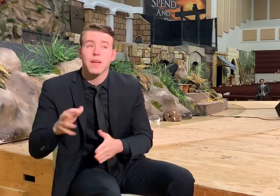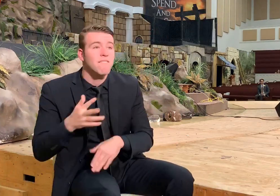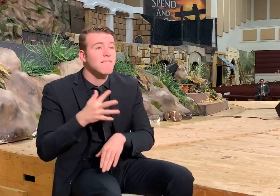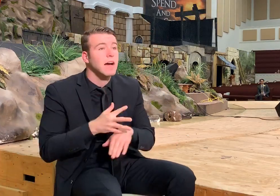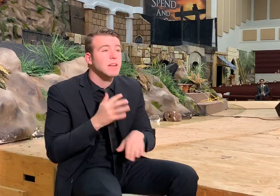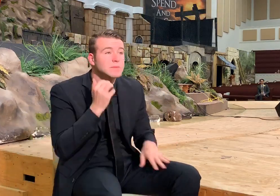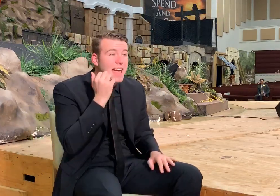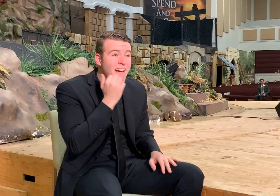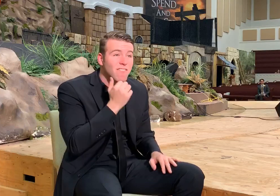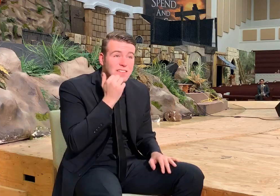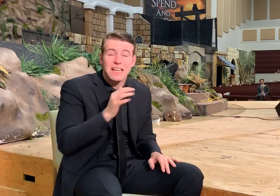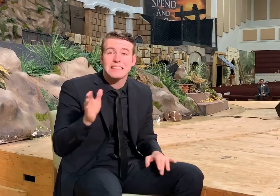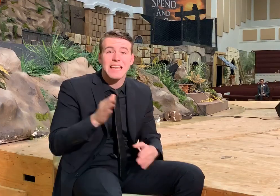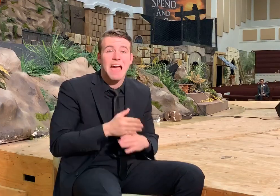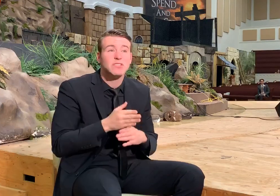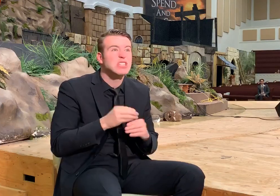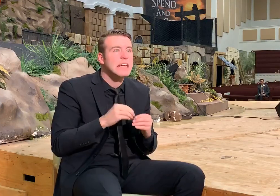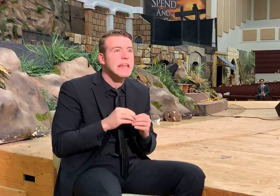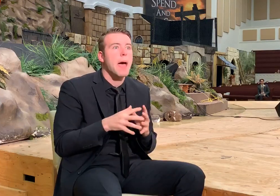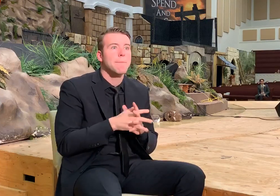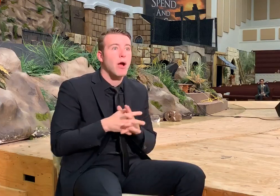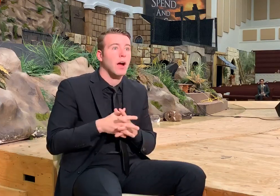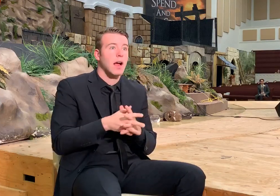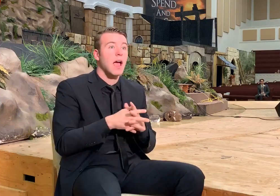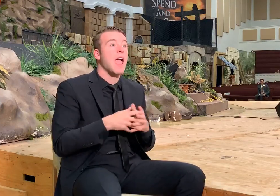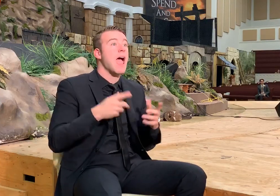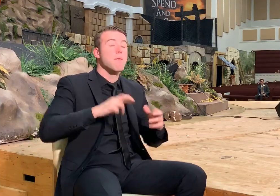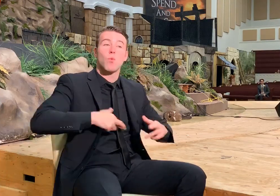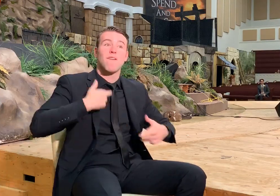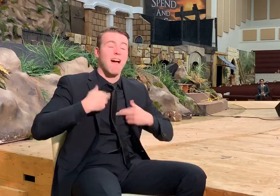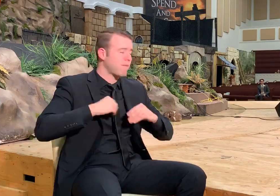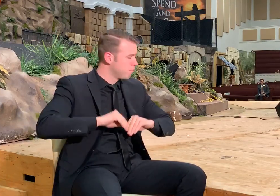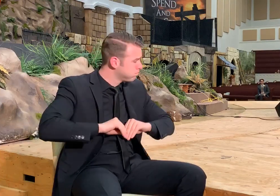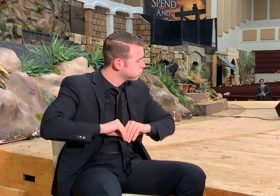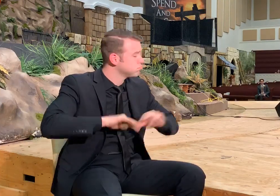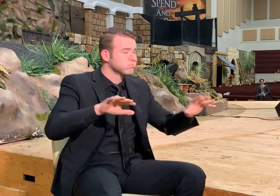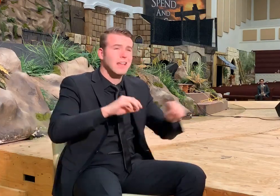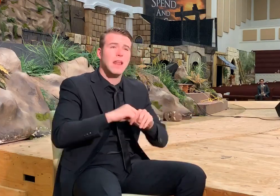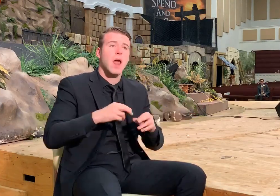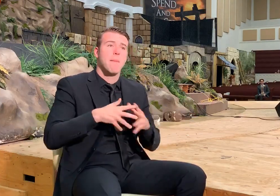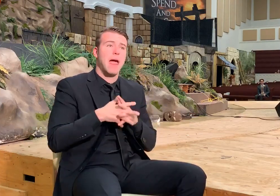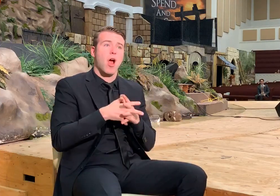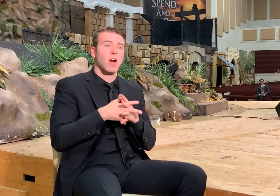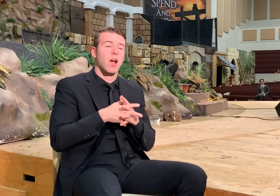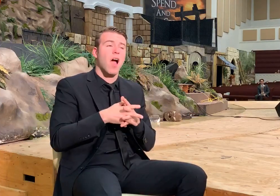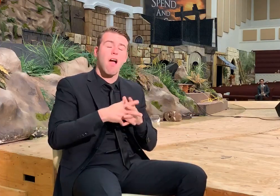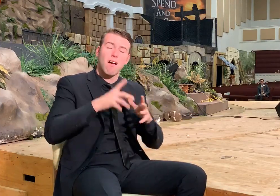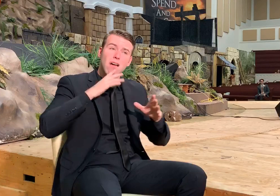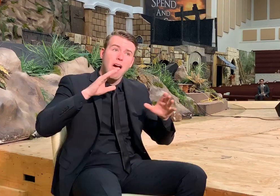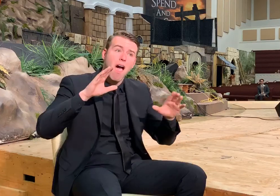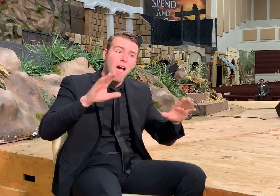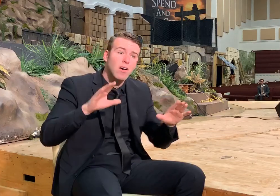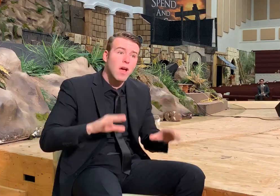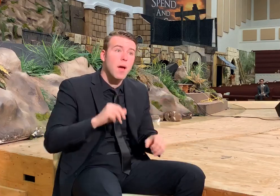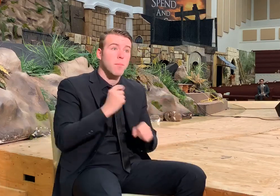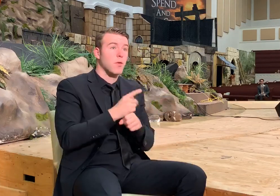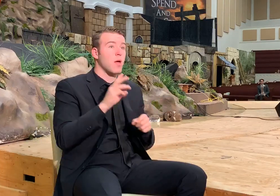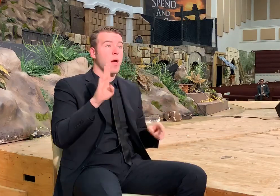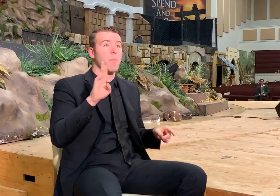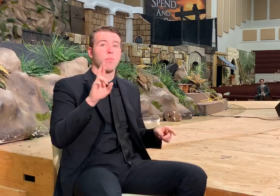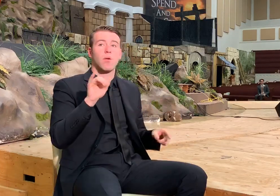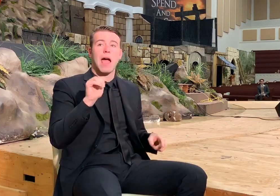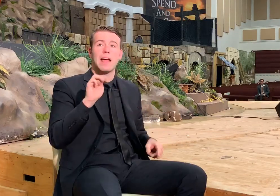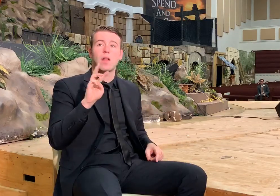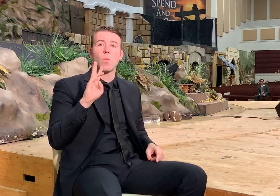times a day. He averaged in America. And a great revival broke out in America. And, and incredible things happened. And Brother Brian Williams just got